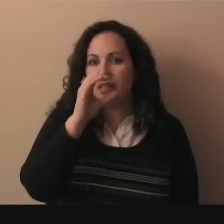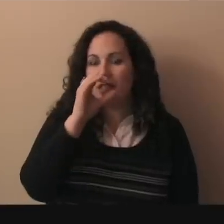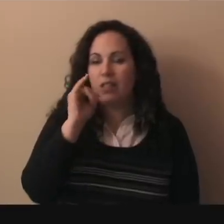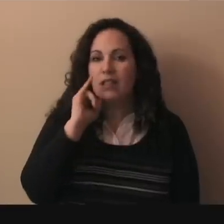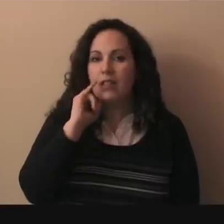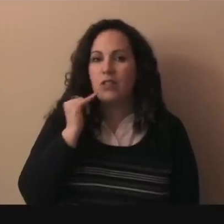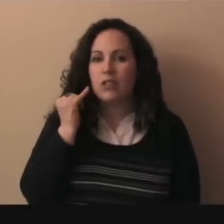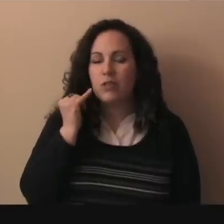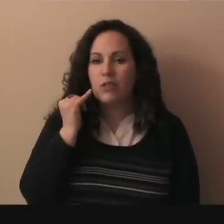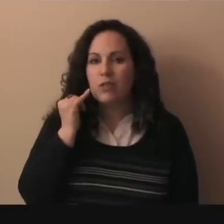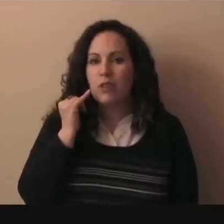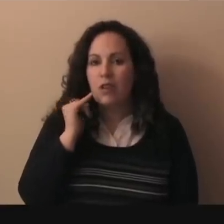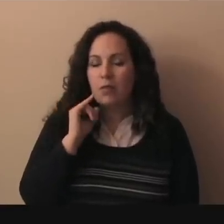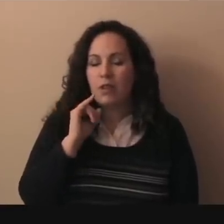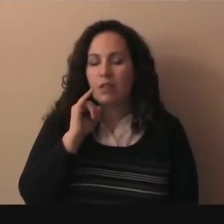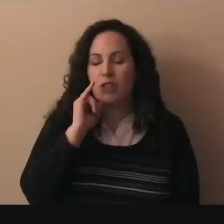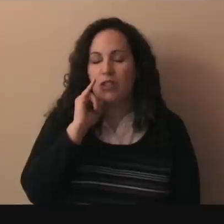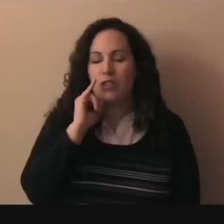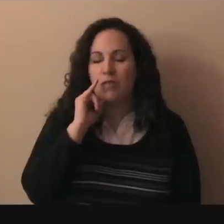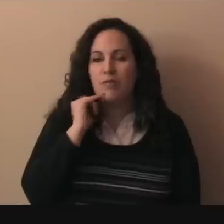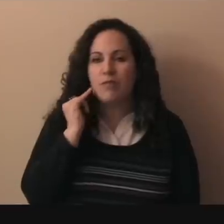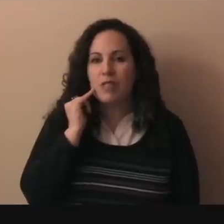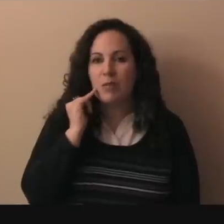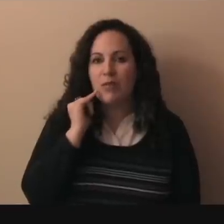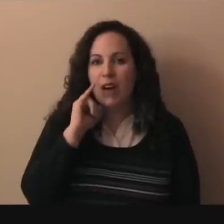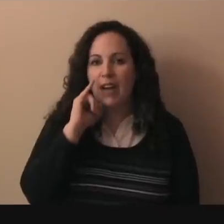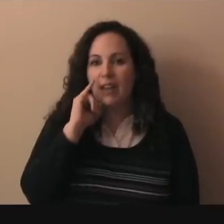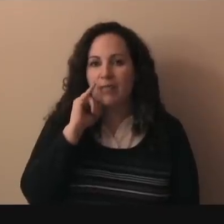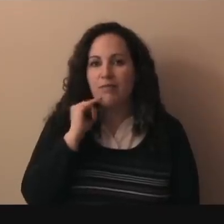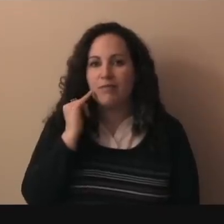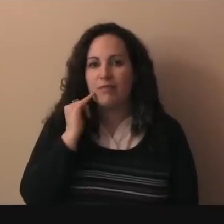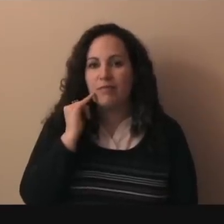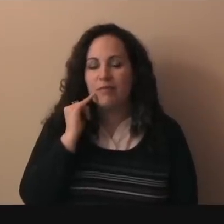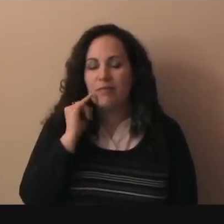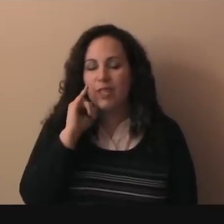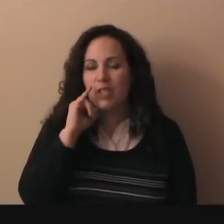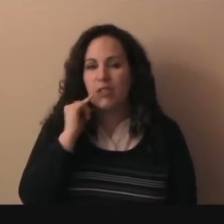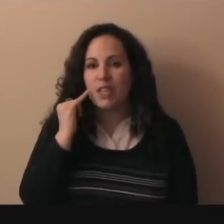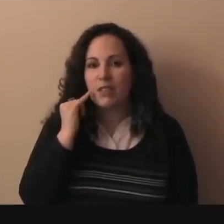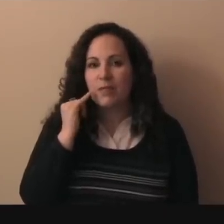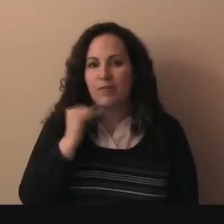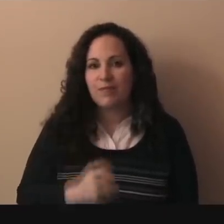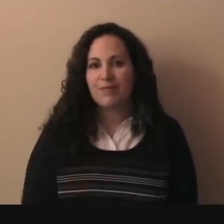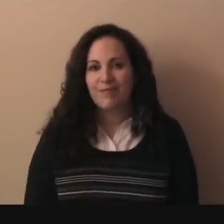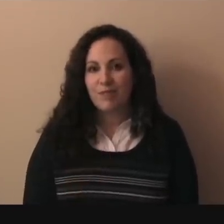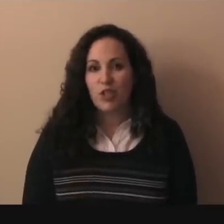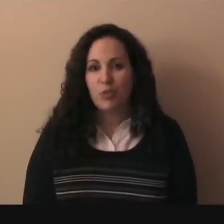juice but you can just simplify it and just do this juice